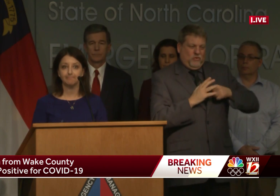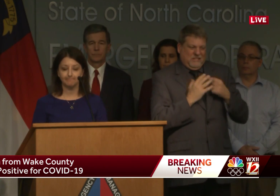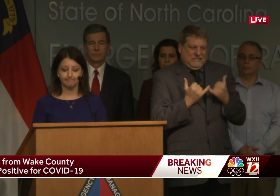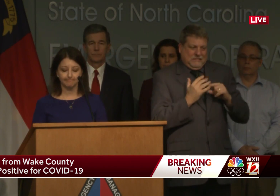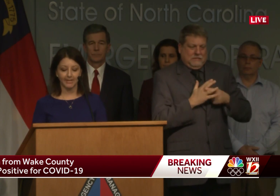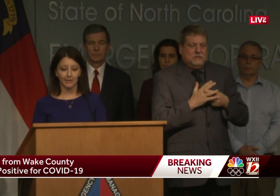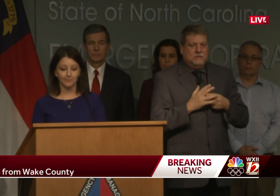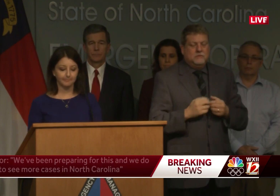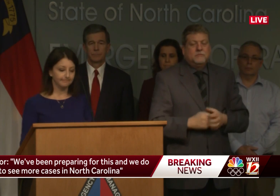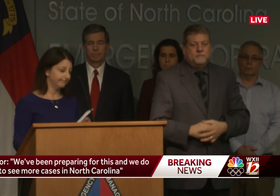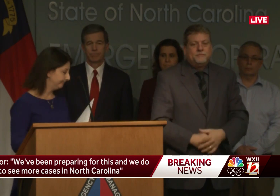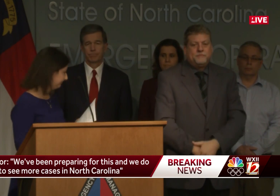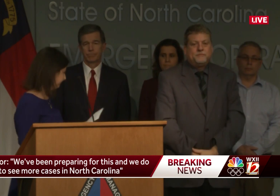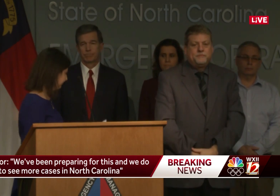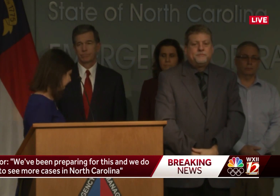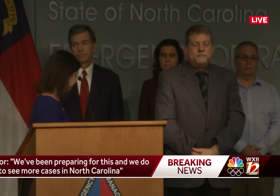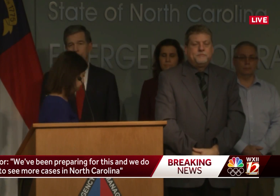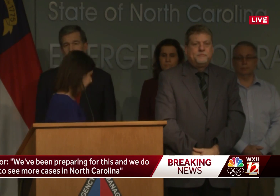beginning. Thank you.